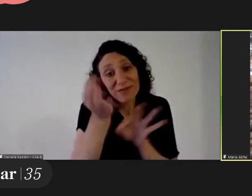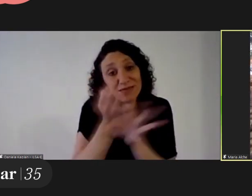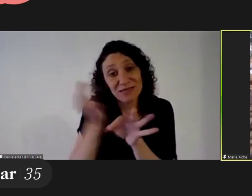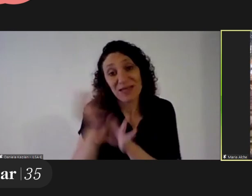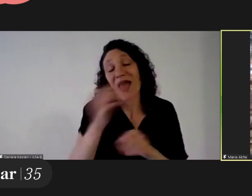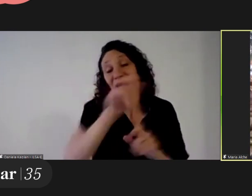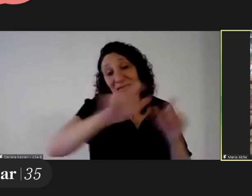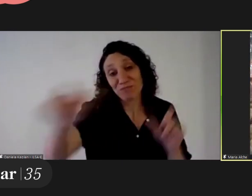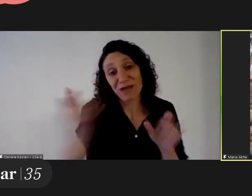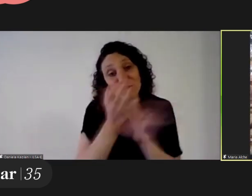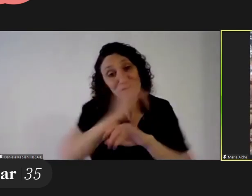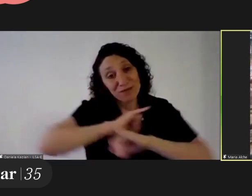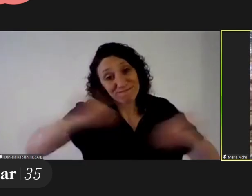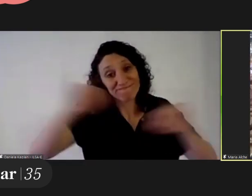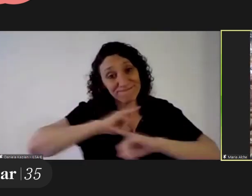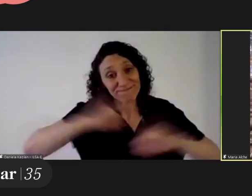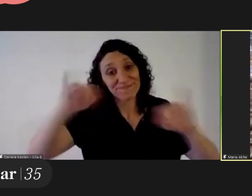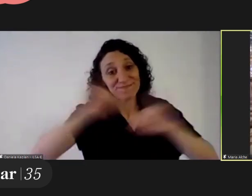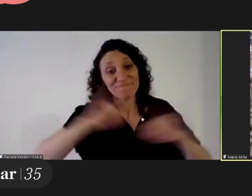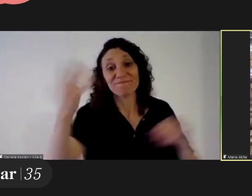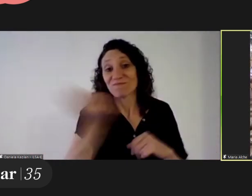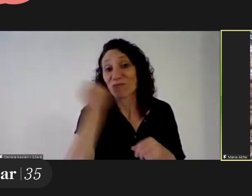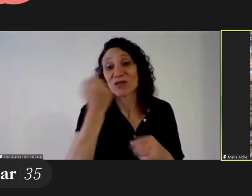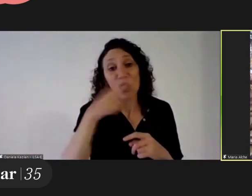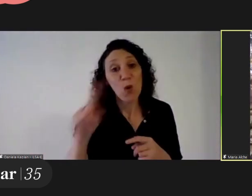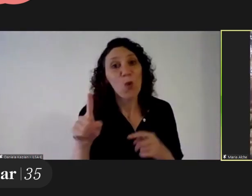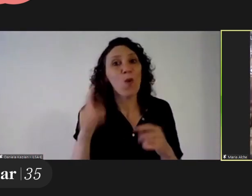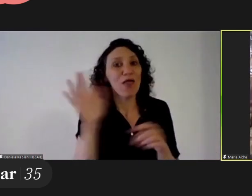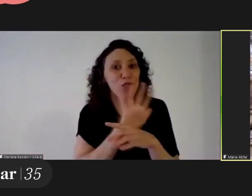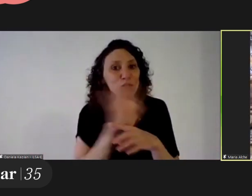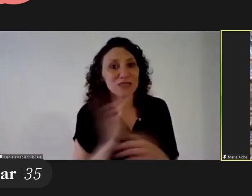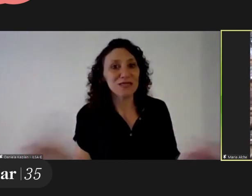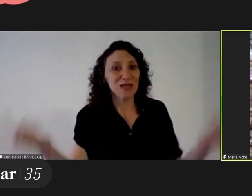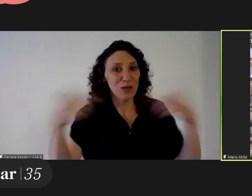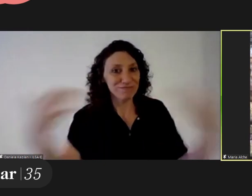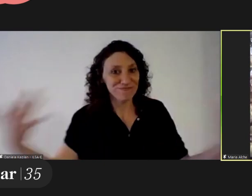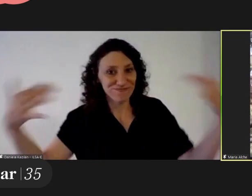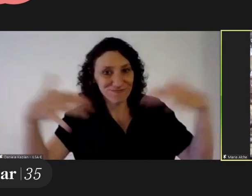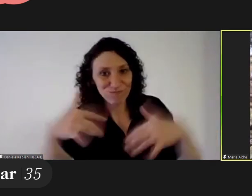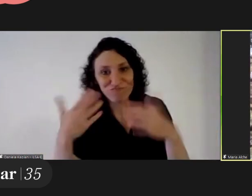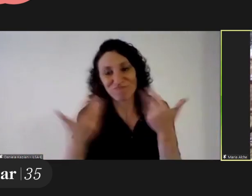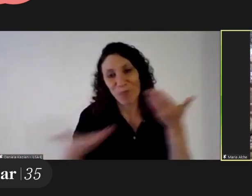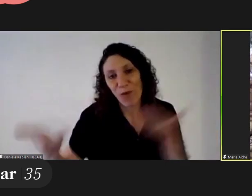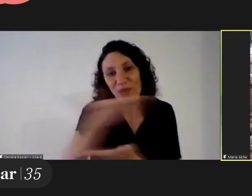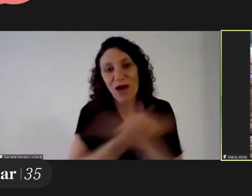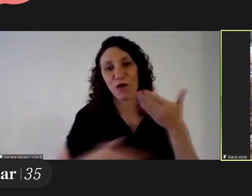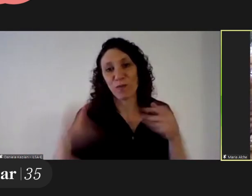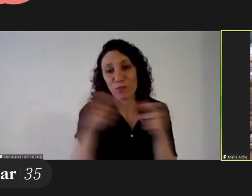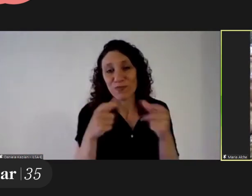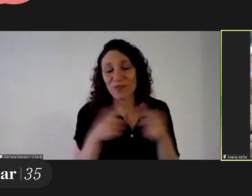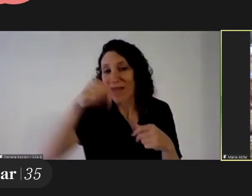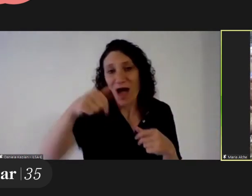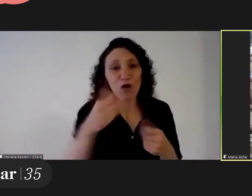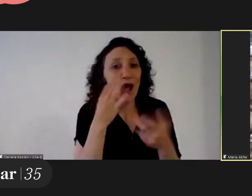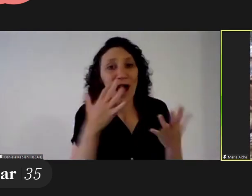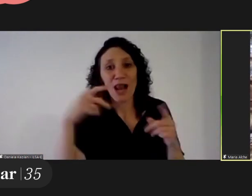and also the importance of audiences the importance of going back to the movie theaters and sharing movies there's